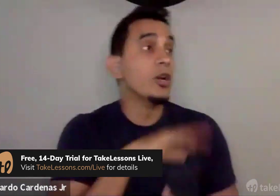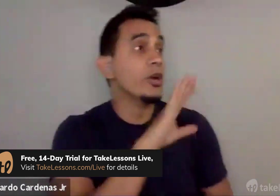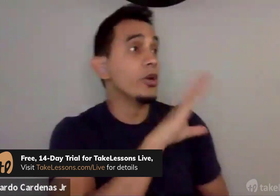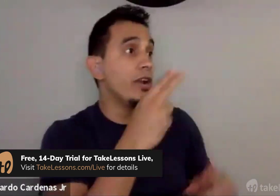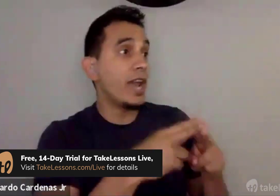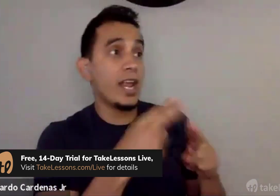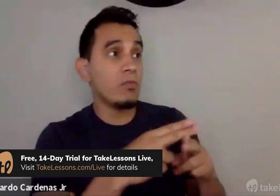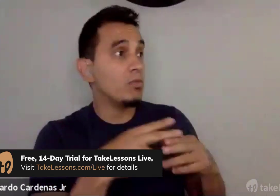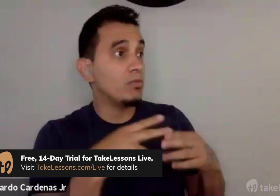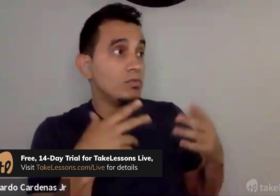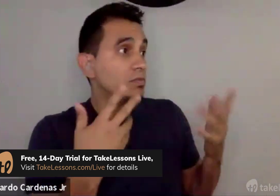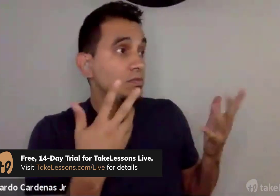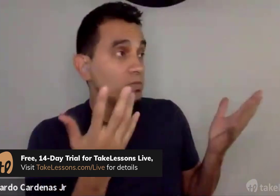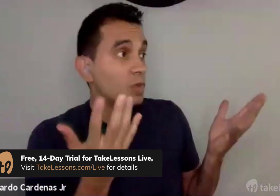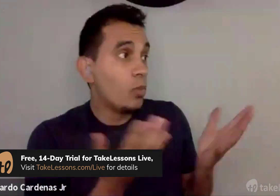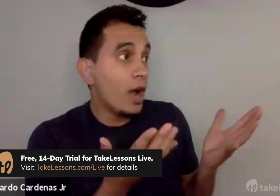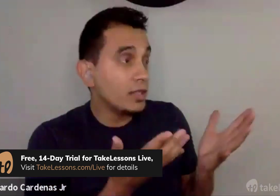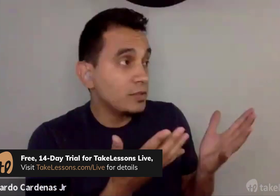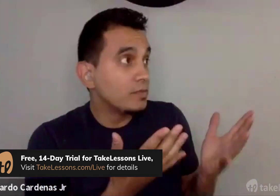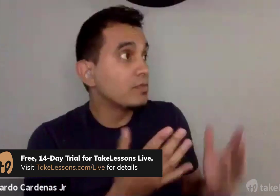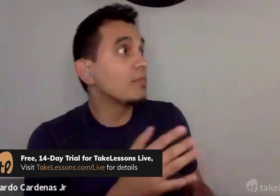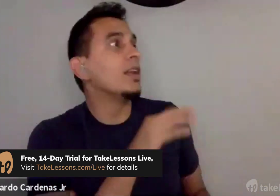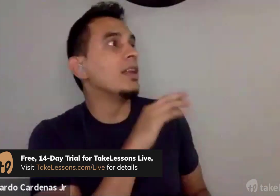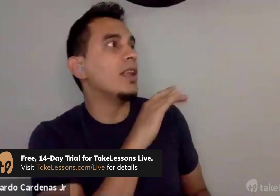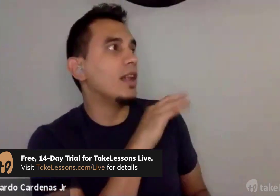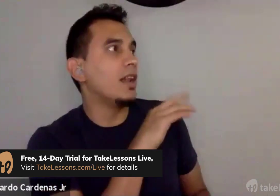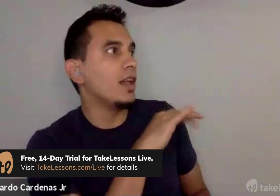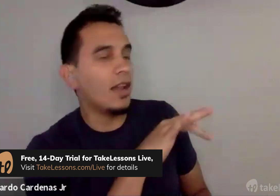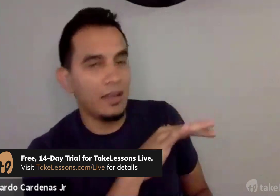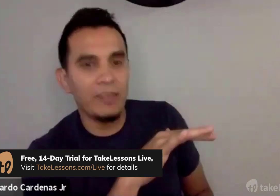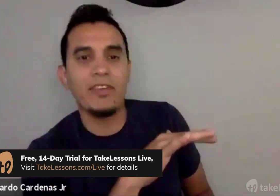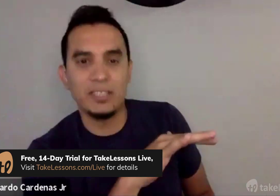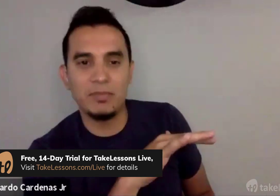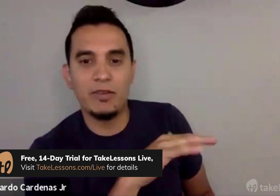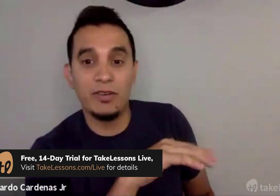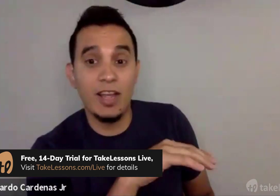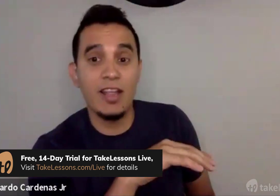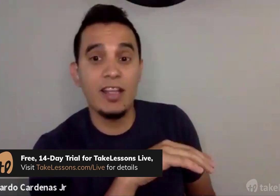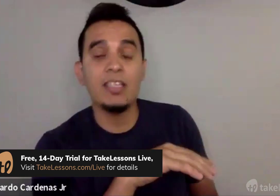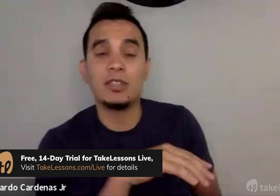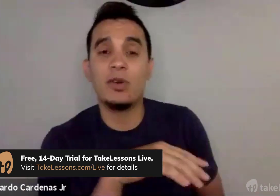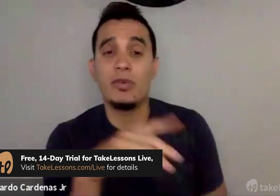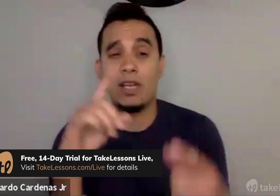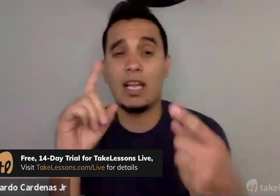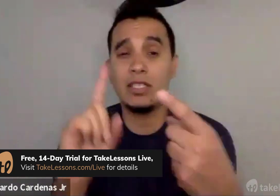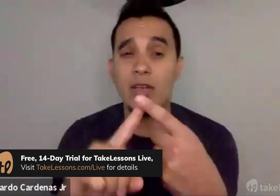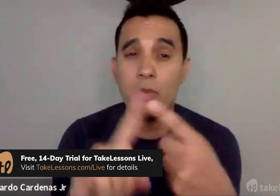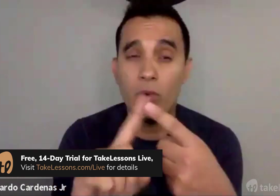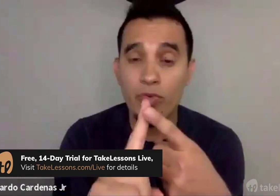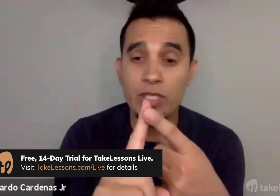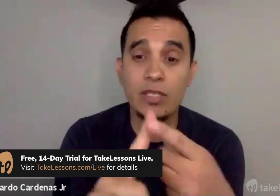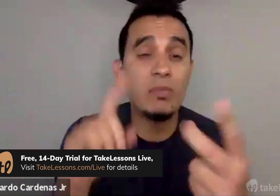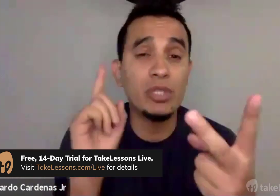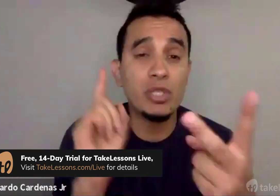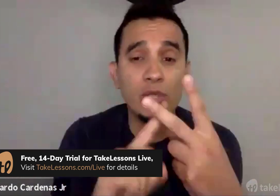Your name, what, la-la-la-la-la, fingerspell, okay? So that's the number one reason. Number two